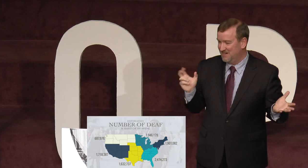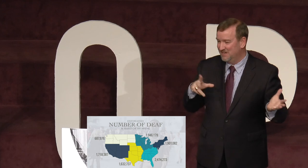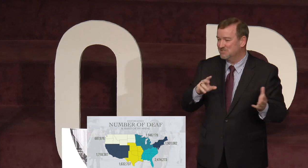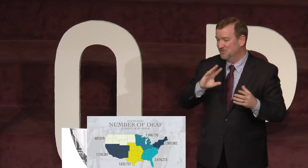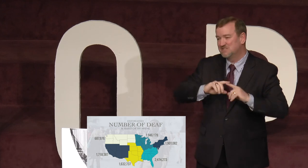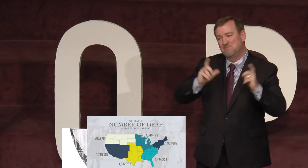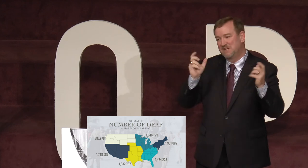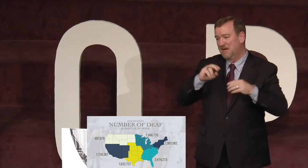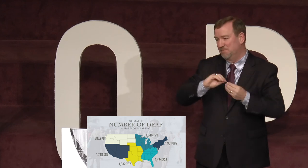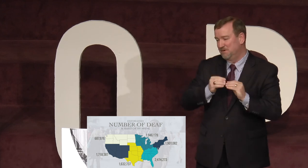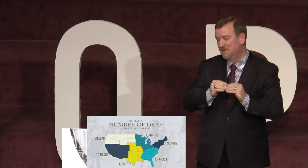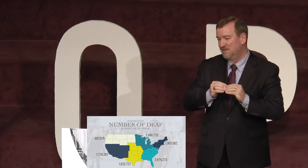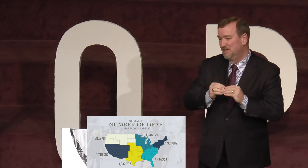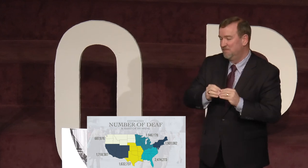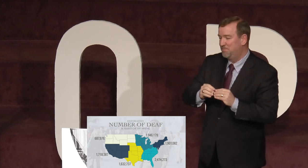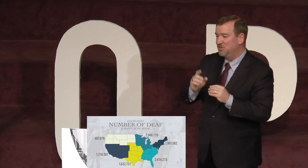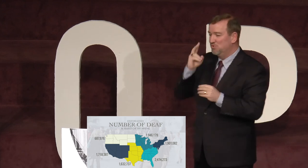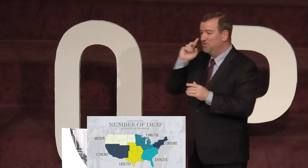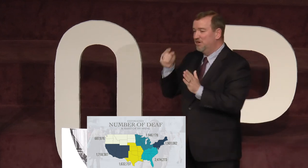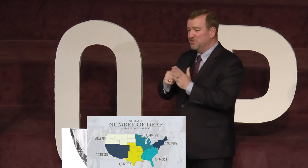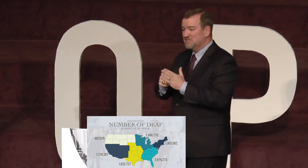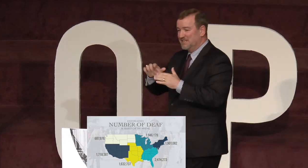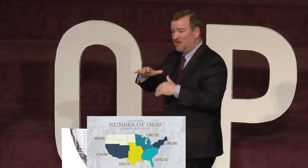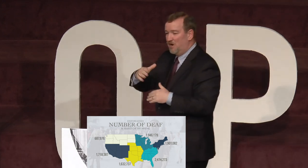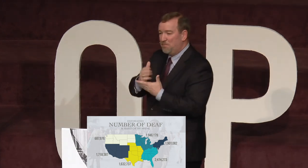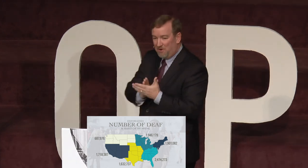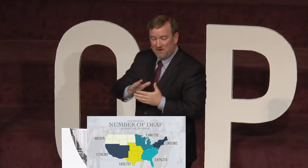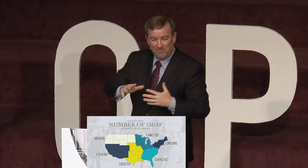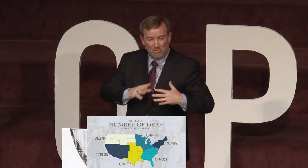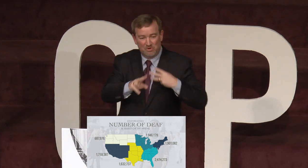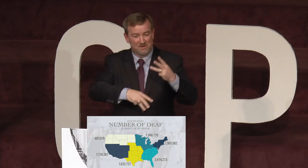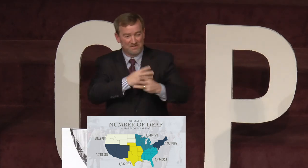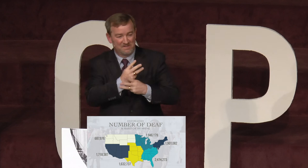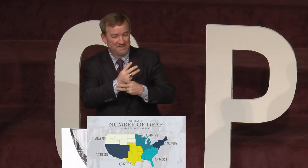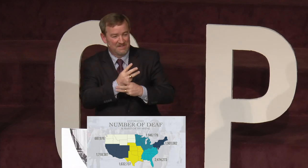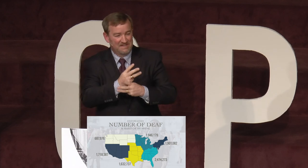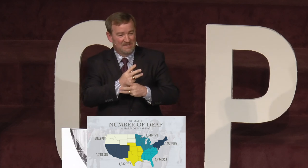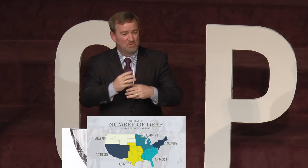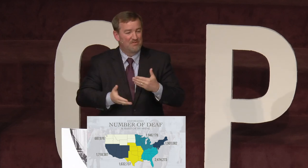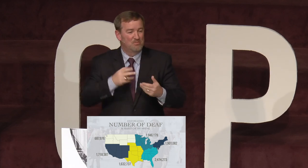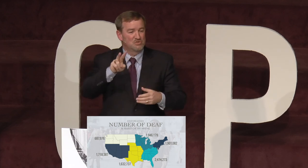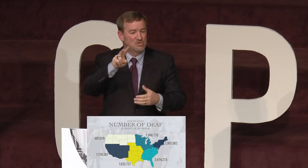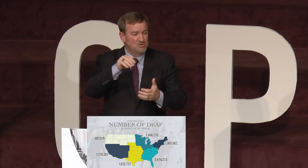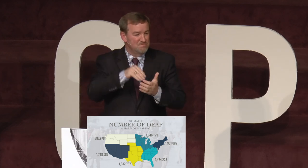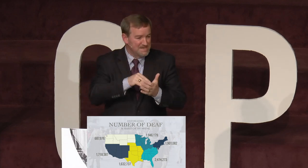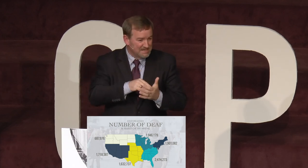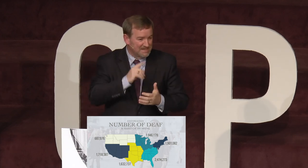All right? So this is a big number. But you will notice that in our part of the world, we have almost two million